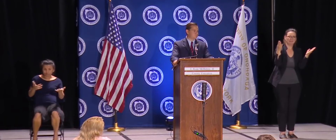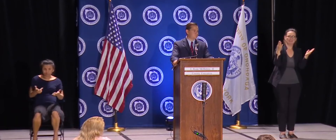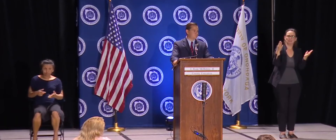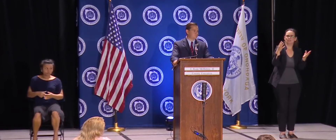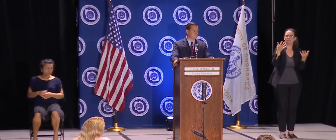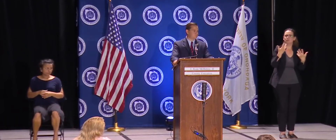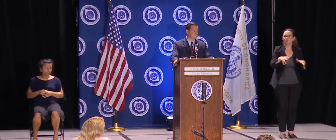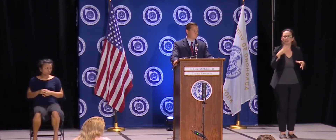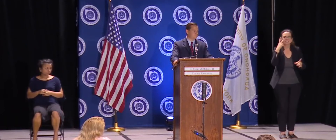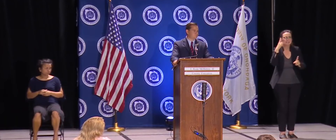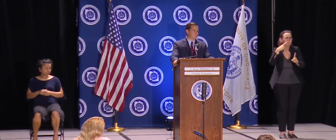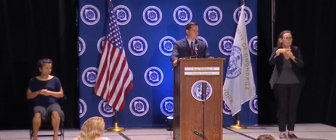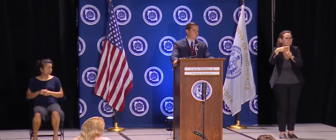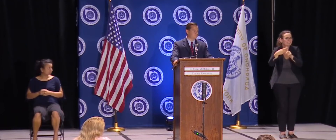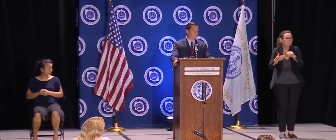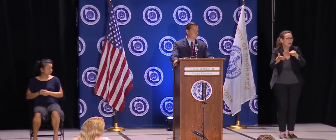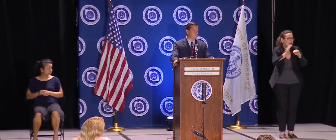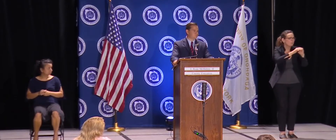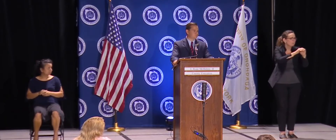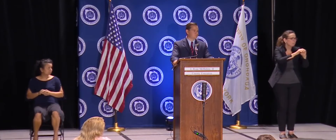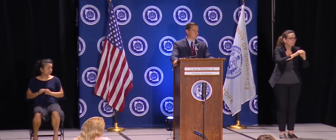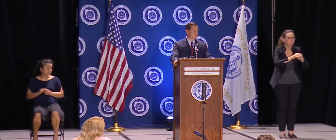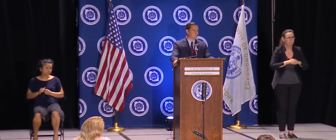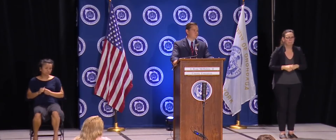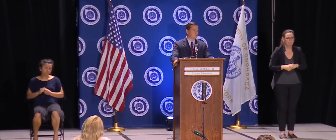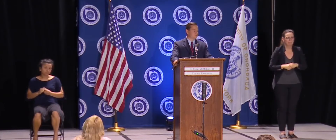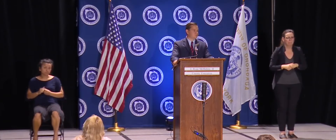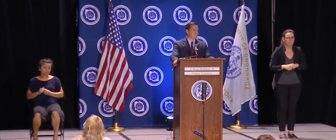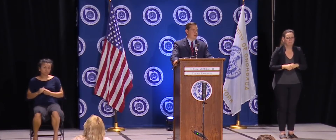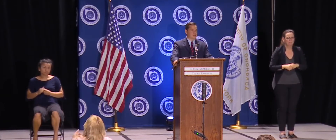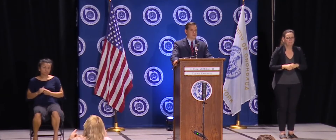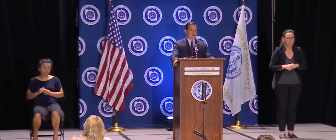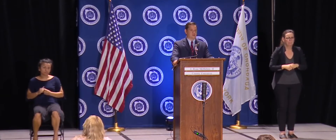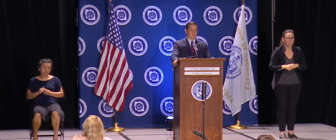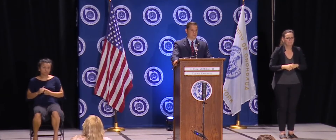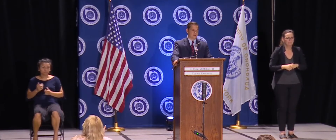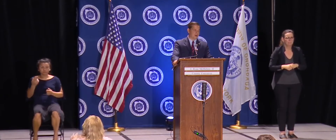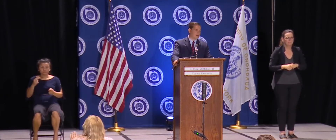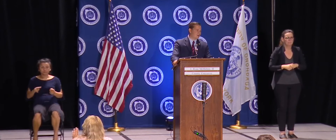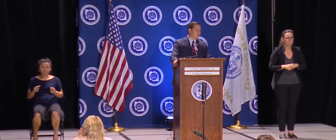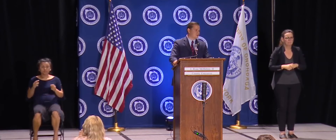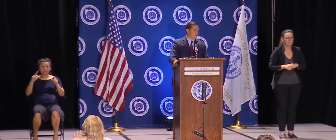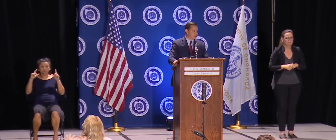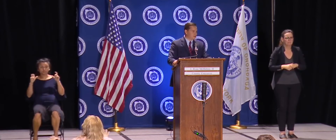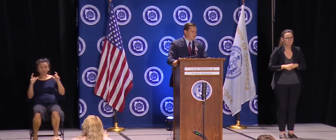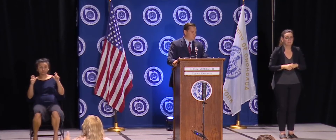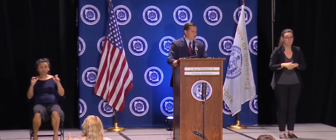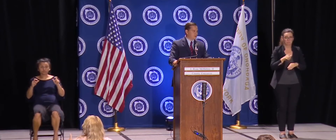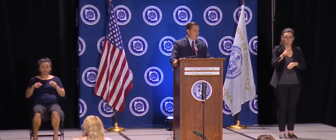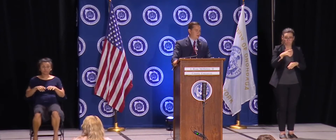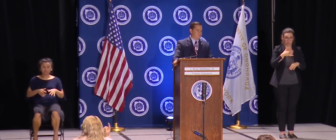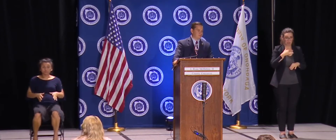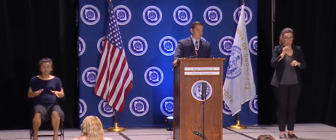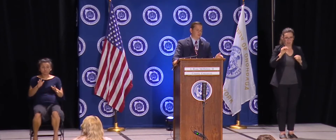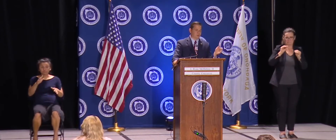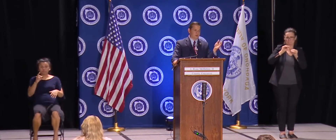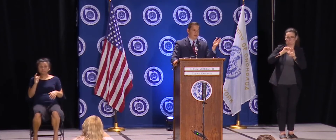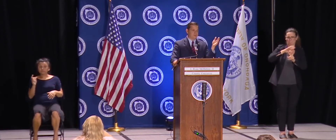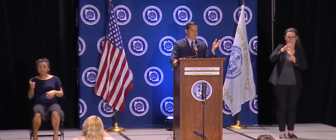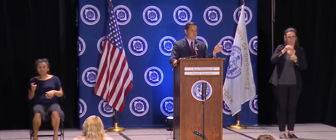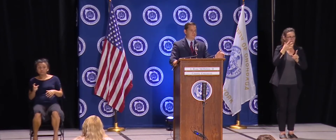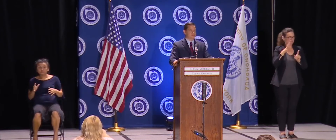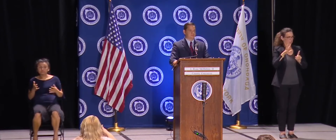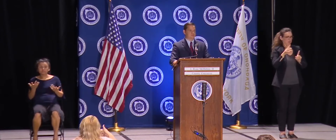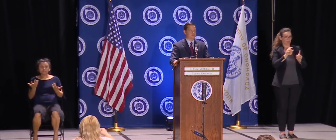will help inhibit other kids from doing that? I think it does. I think it does. I think if you